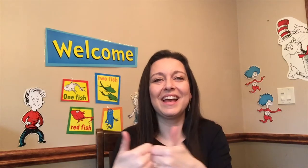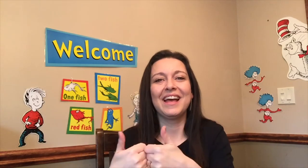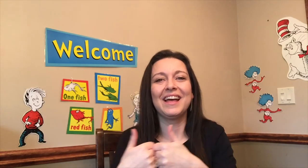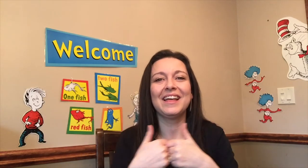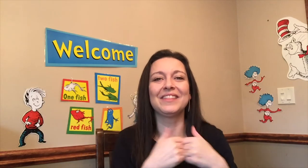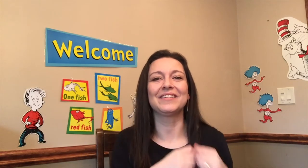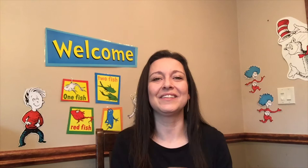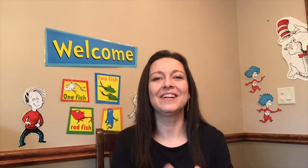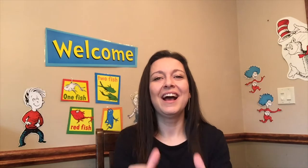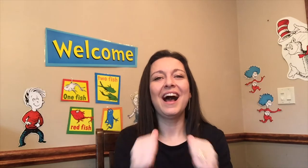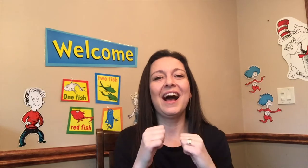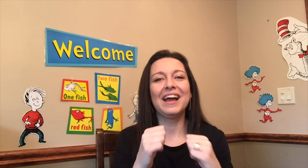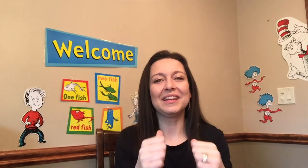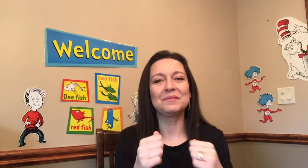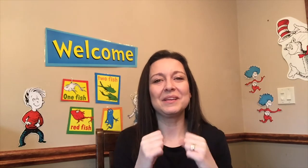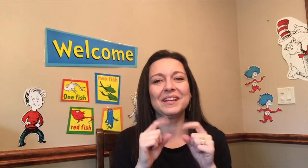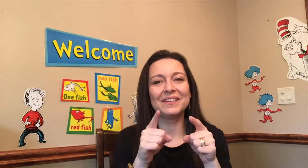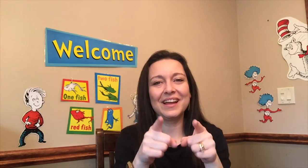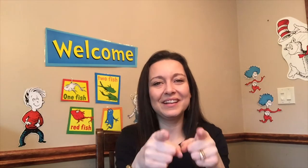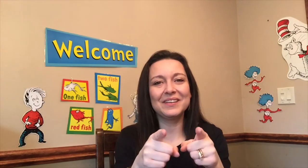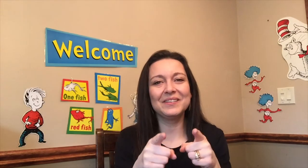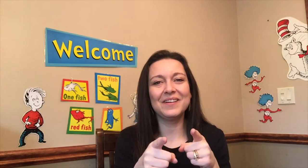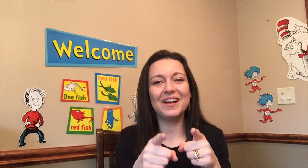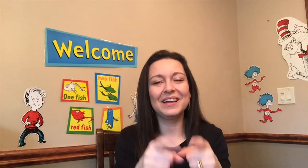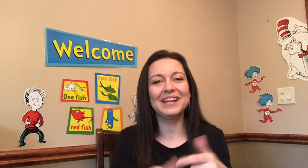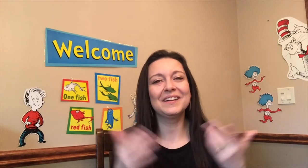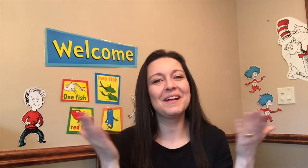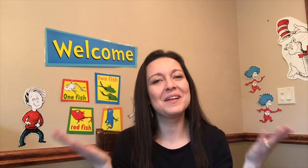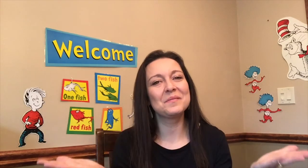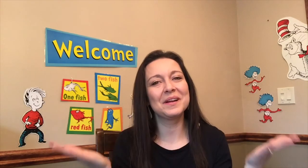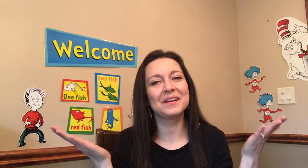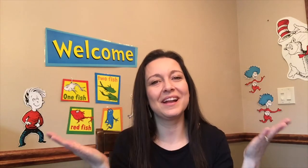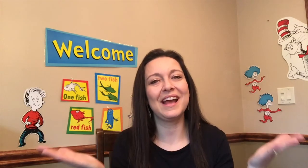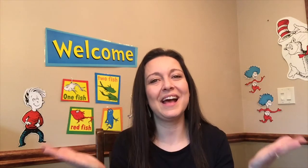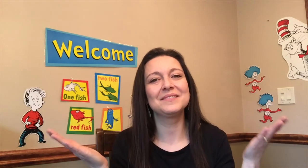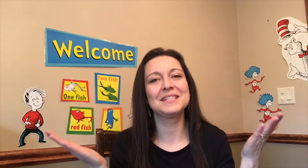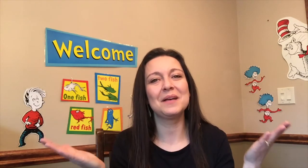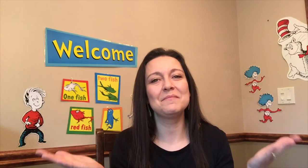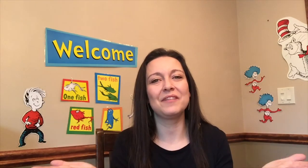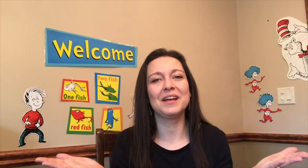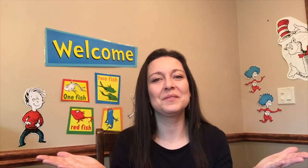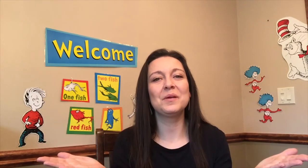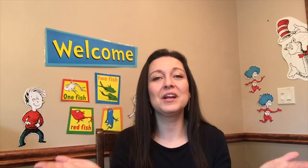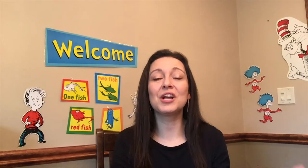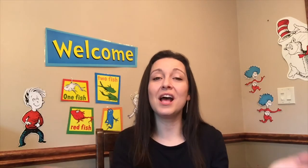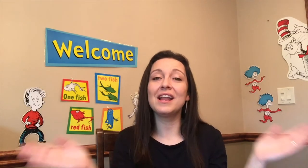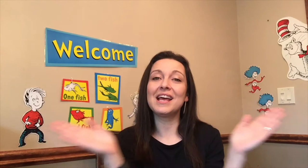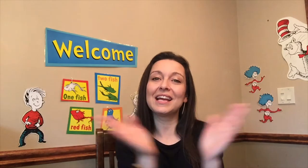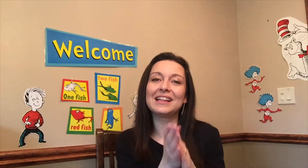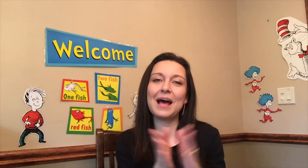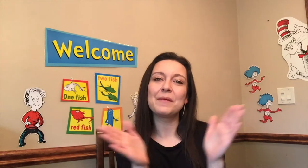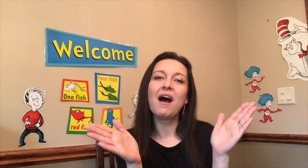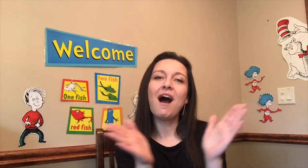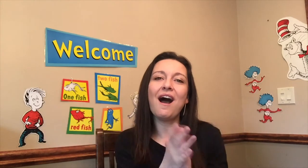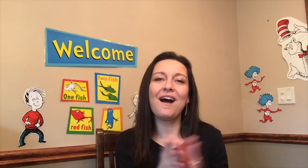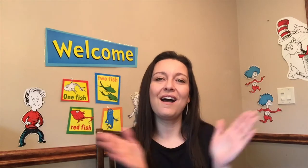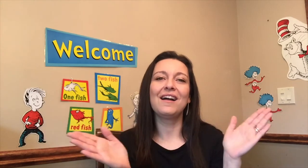I am here and you are here and we're gonna have some fun we're gonna clap our